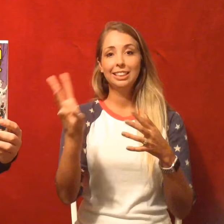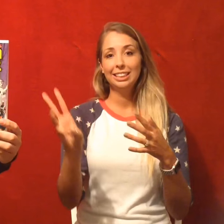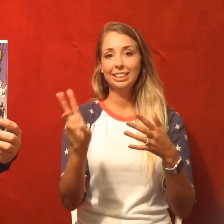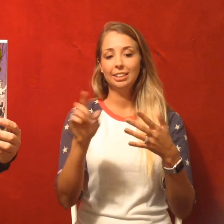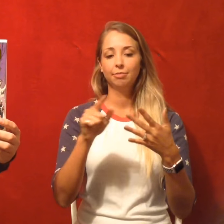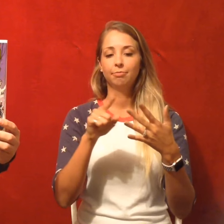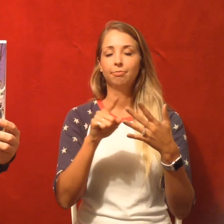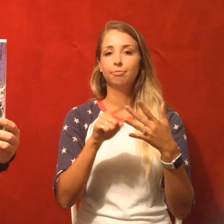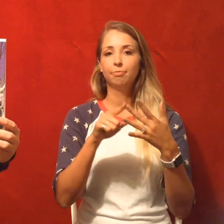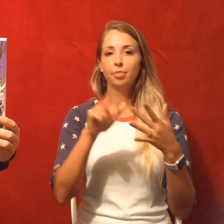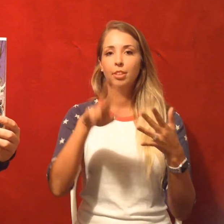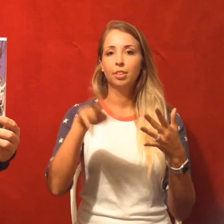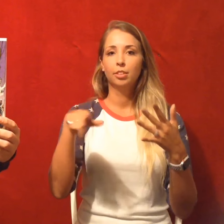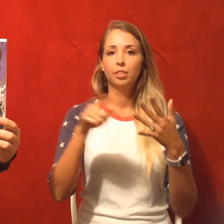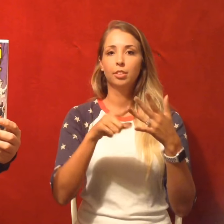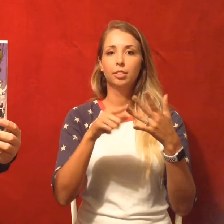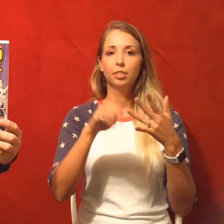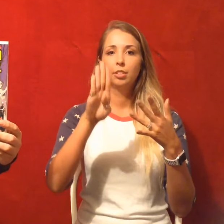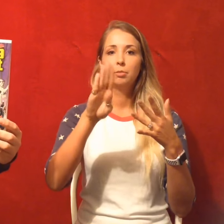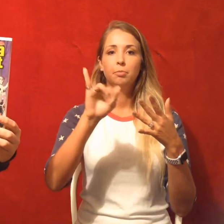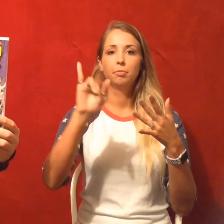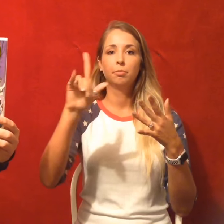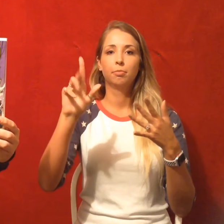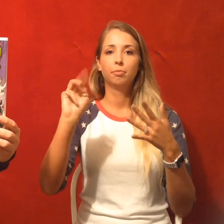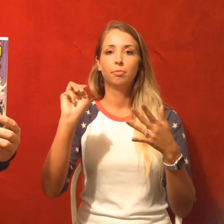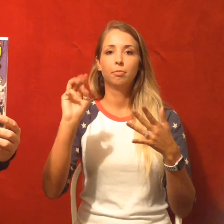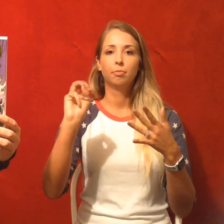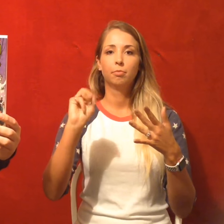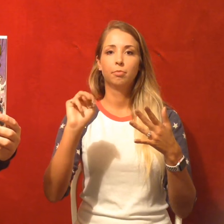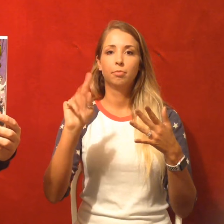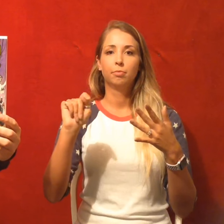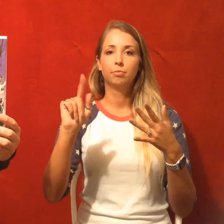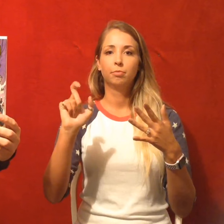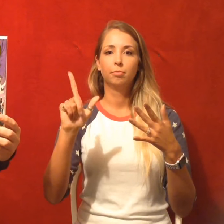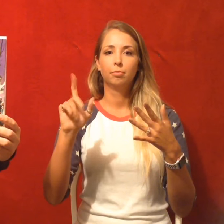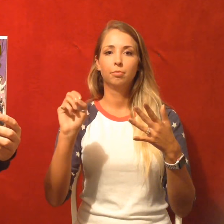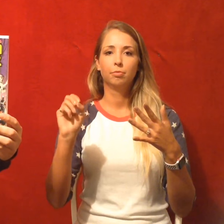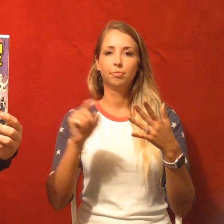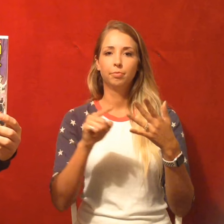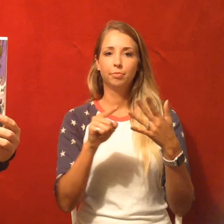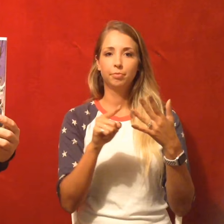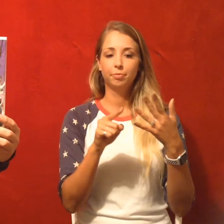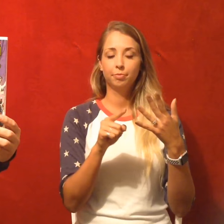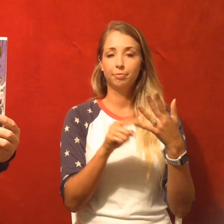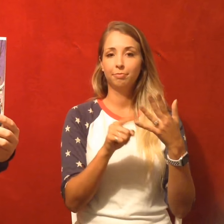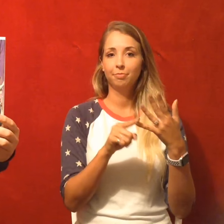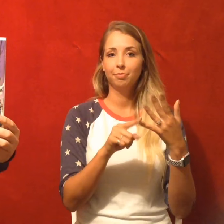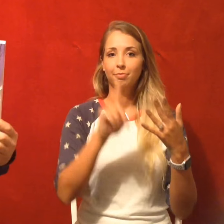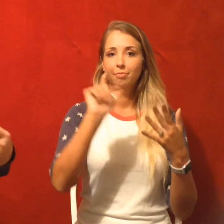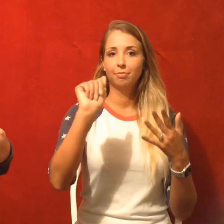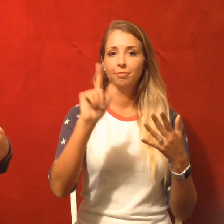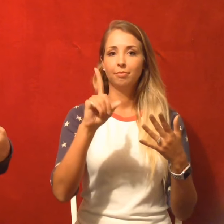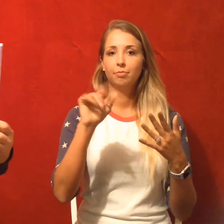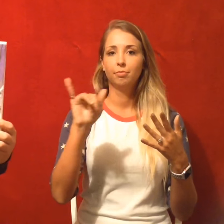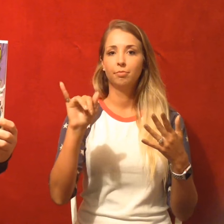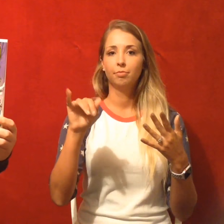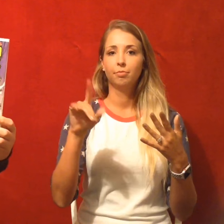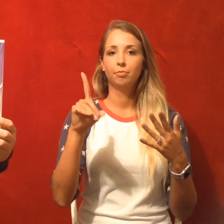by Bill Montelow. I think that's right. And it's the first Lady Deathstrike. She's a great